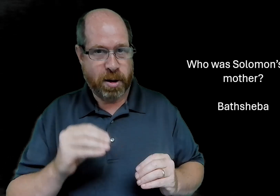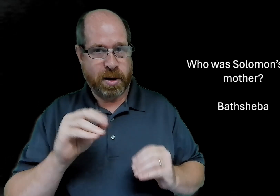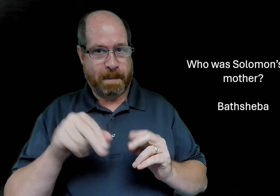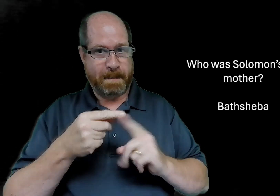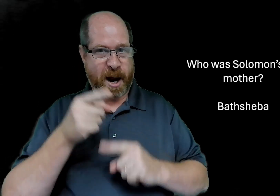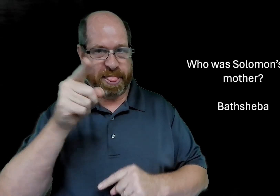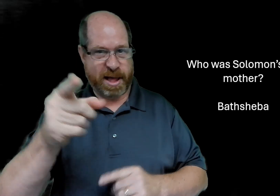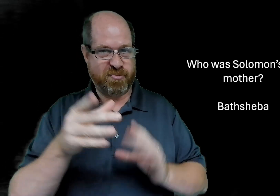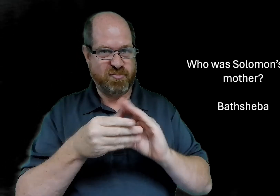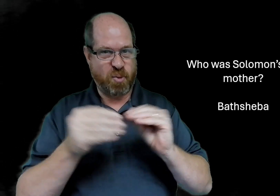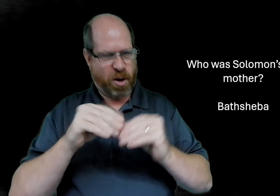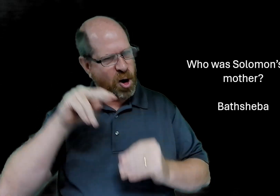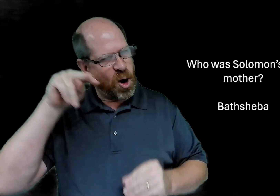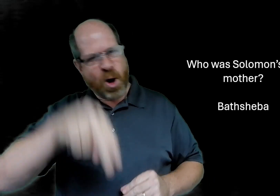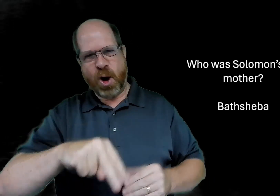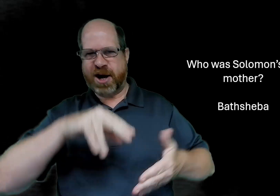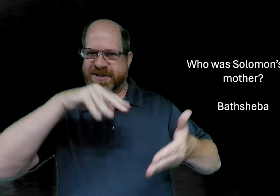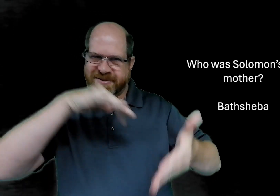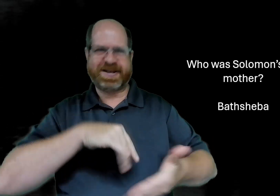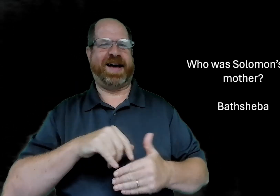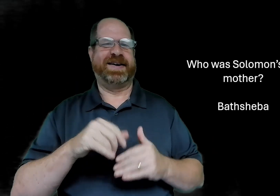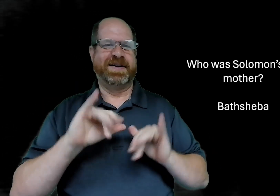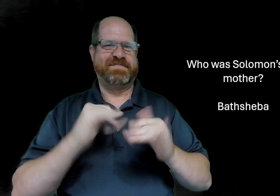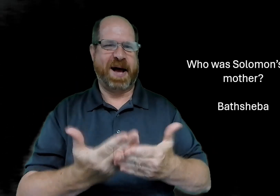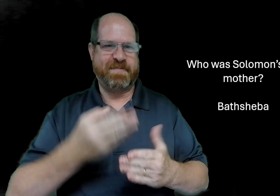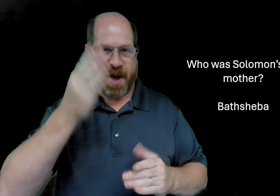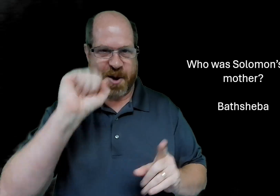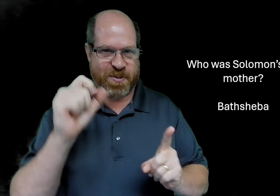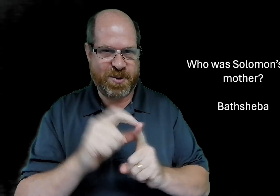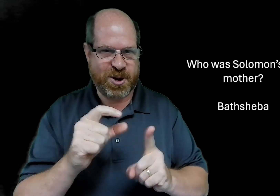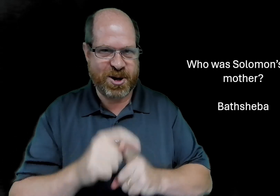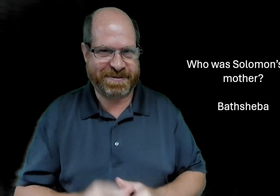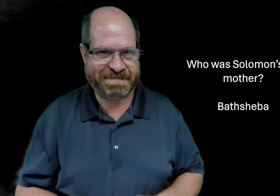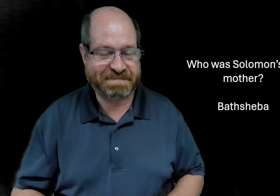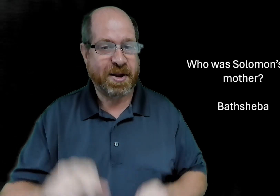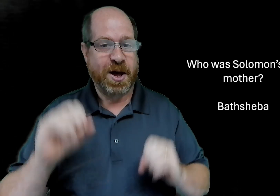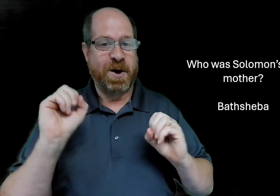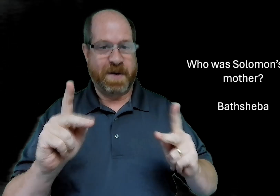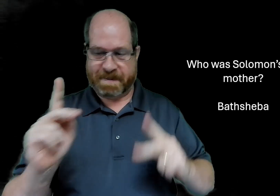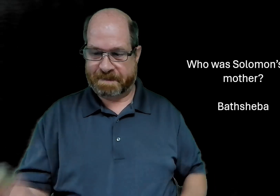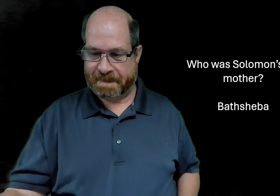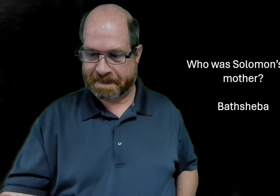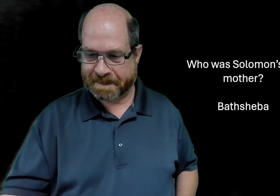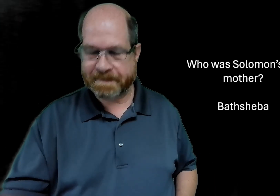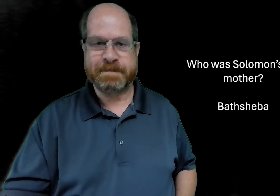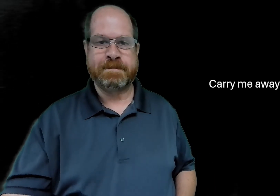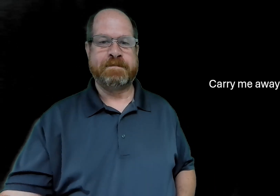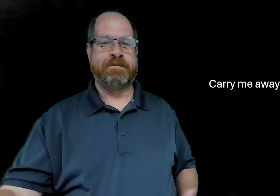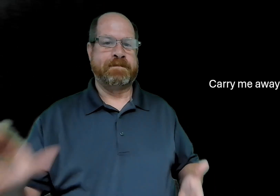if you want to know more about that story go ahead and study it in your bible god's word okay